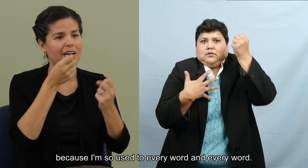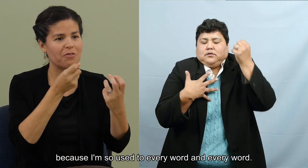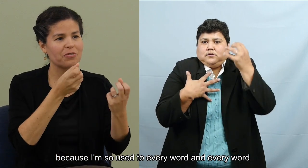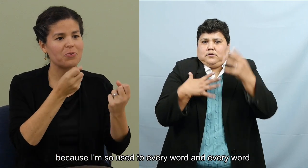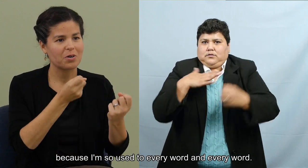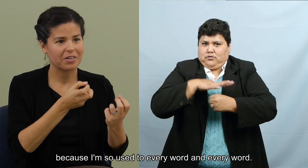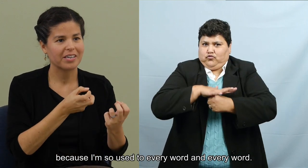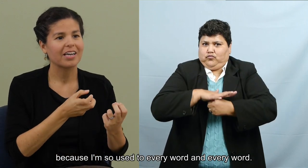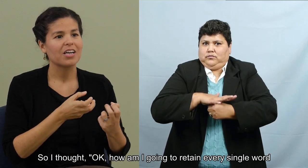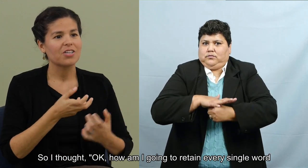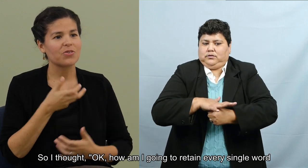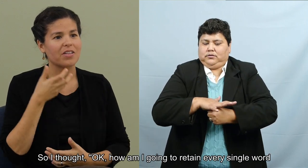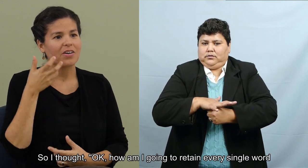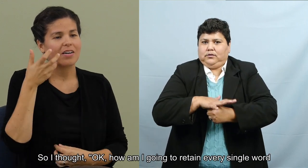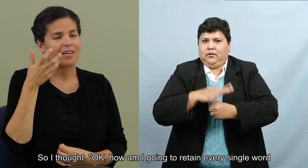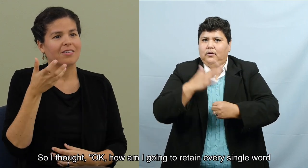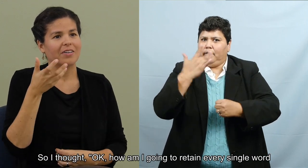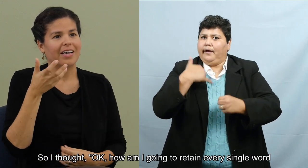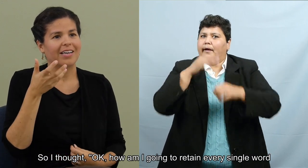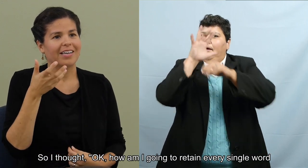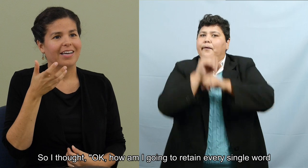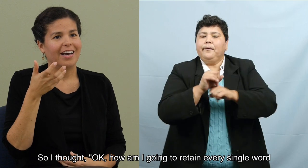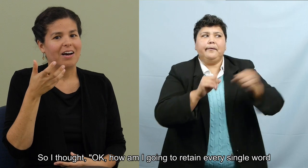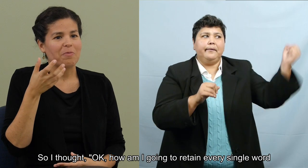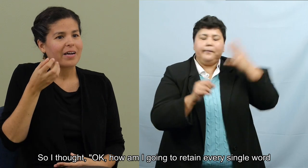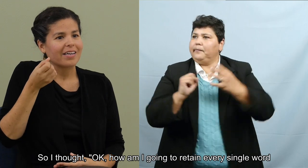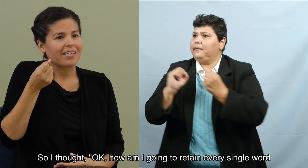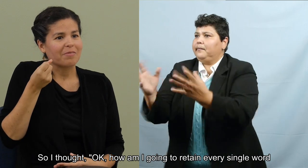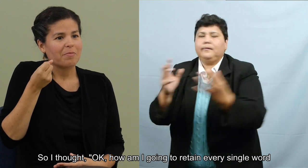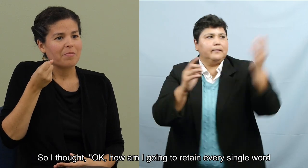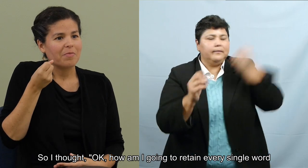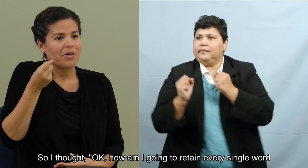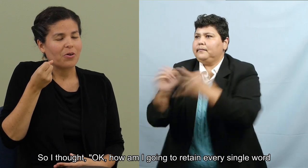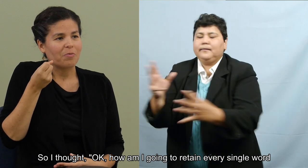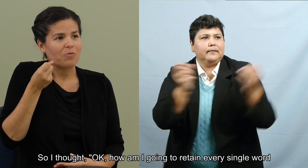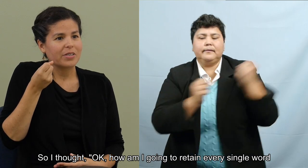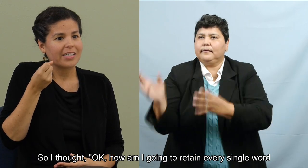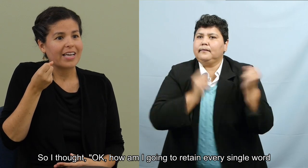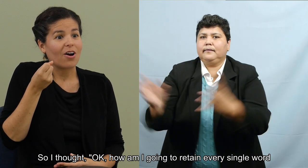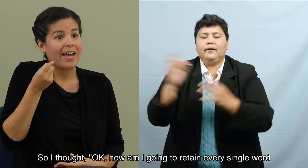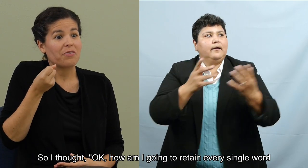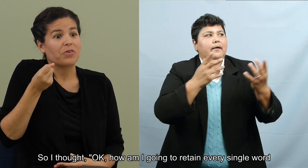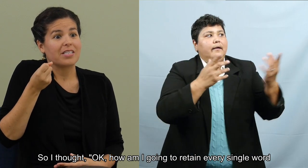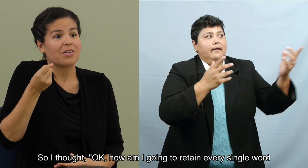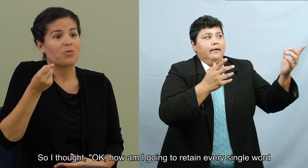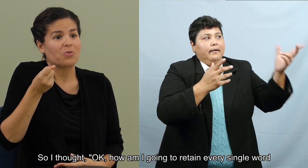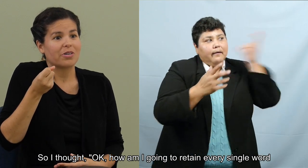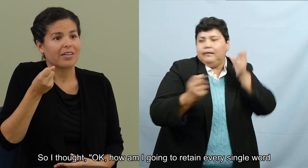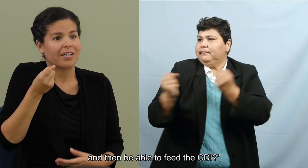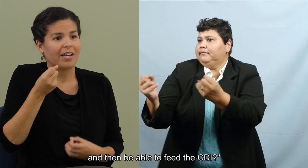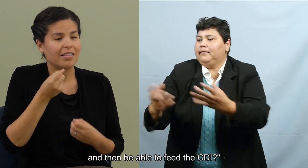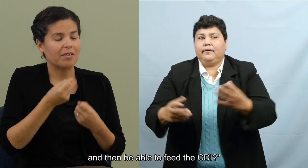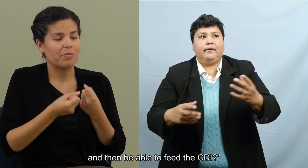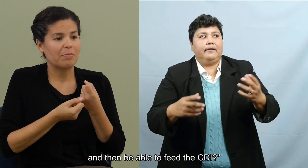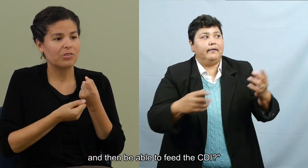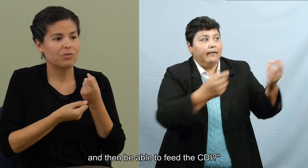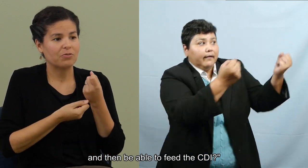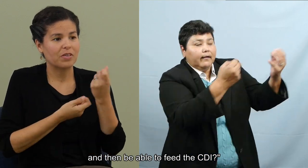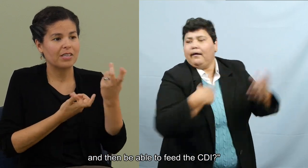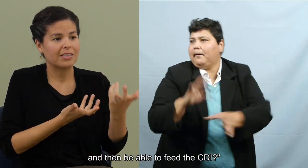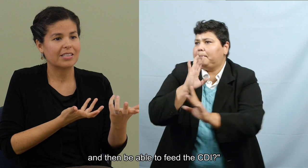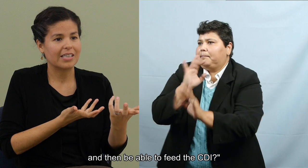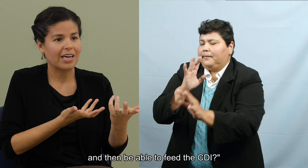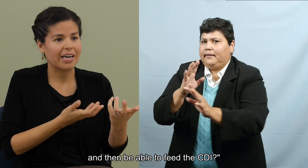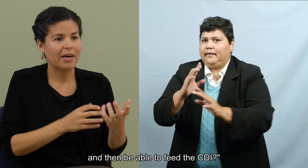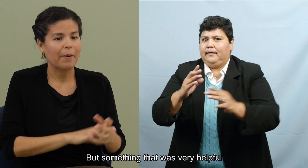word and every word. So I thought, okay, how am I going to, you know, retain every single word and then be able